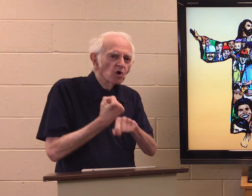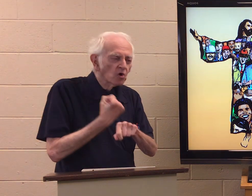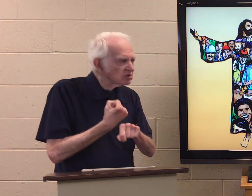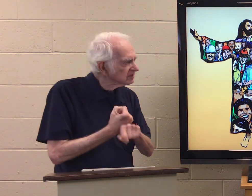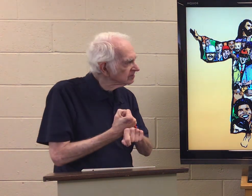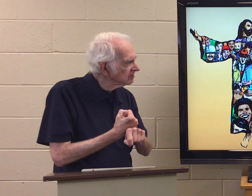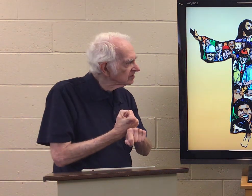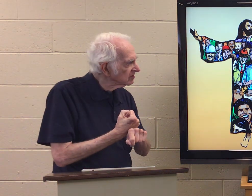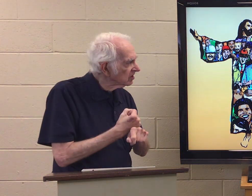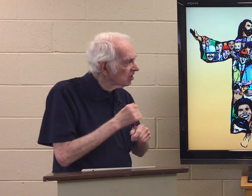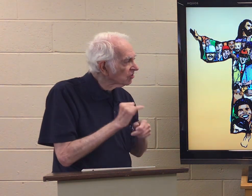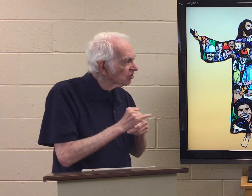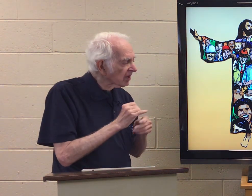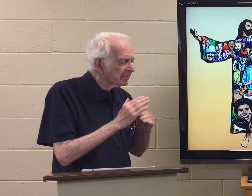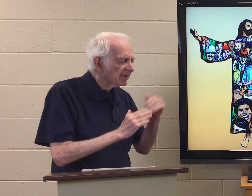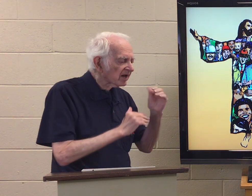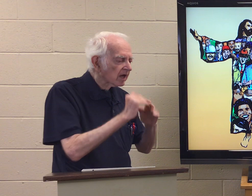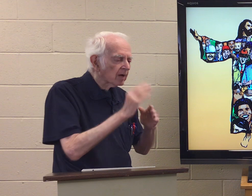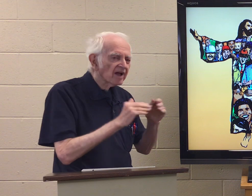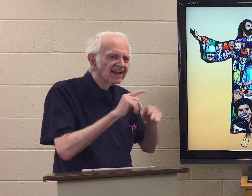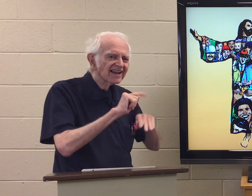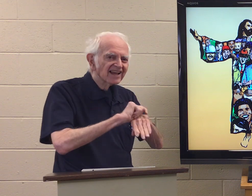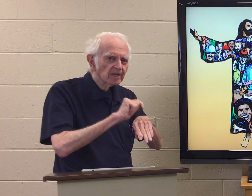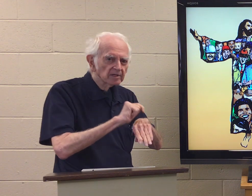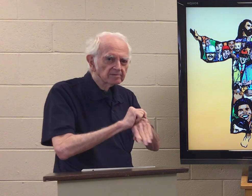that build up a temple.